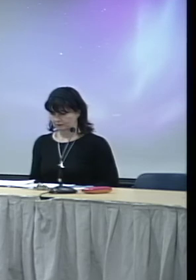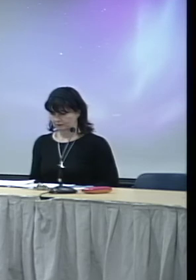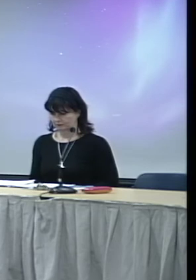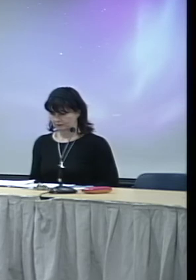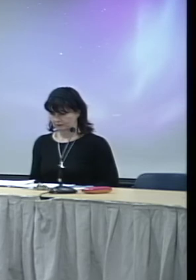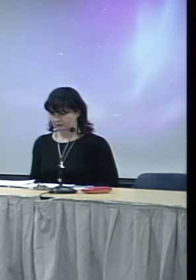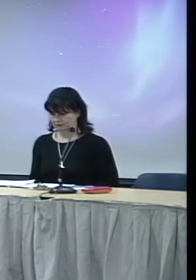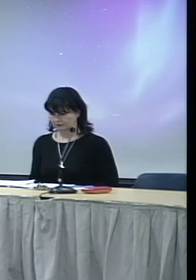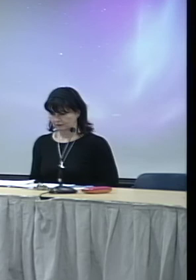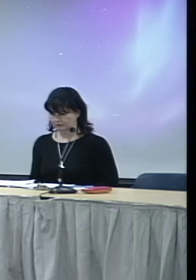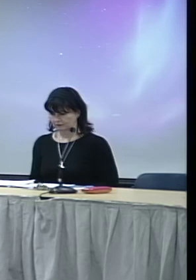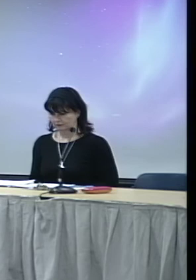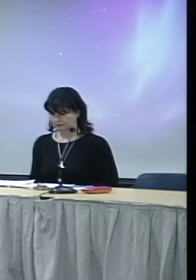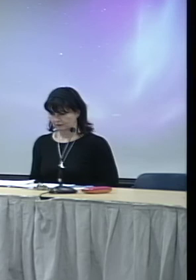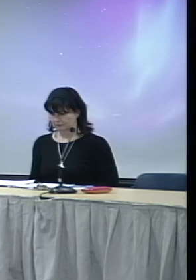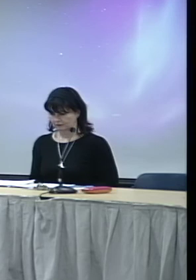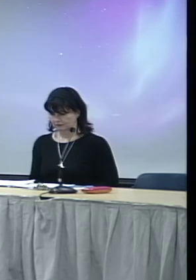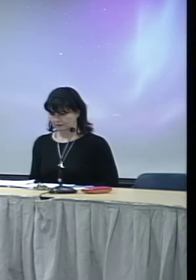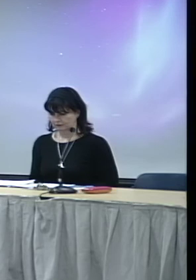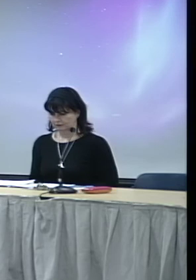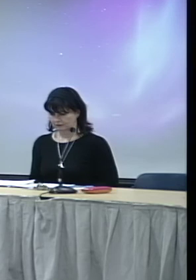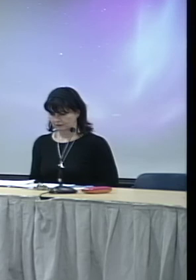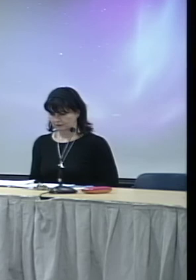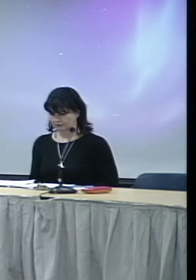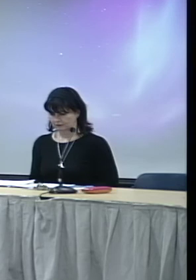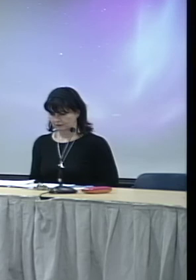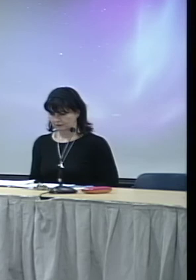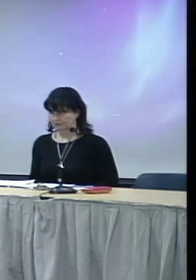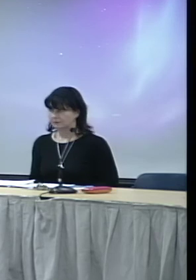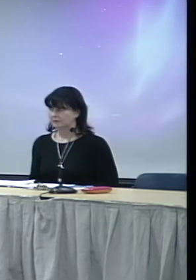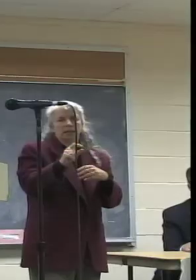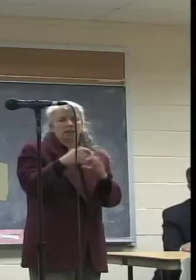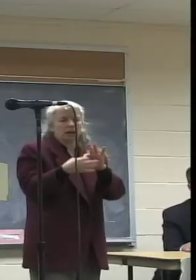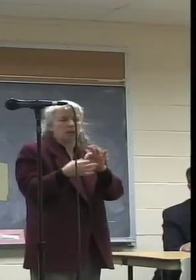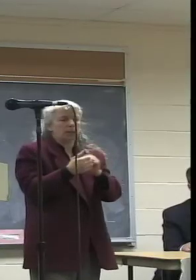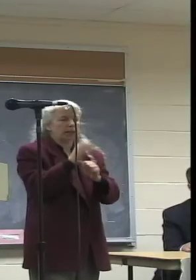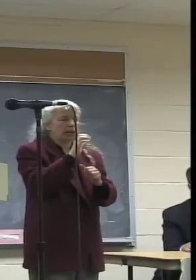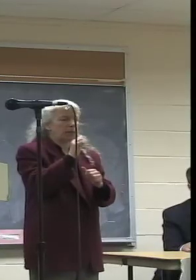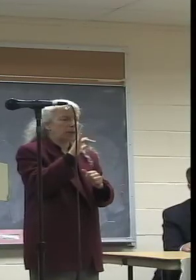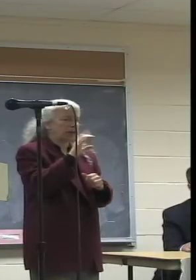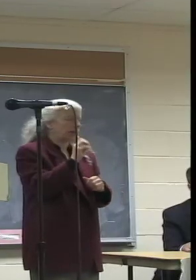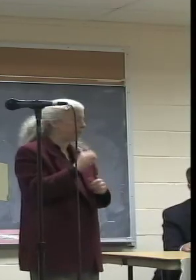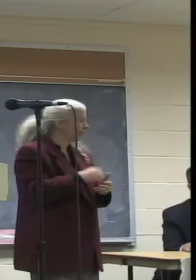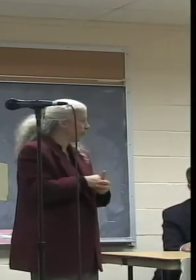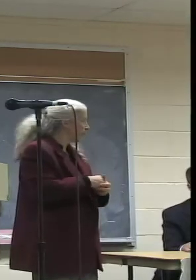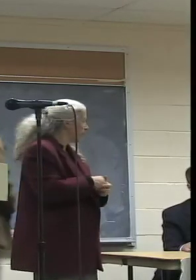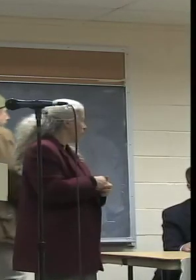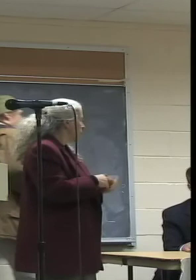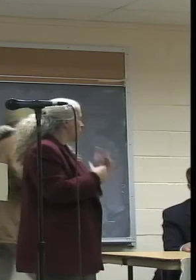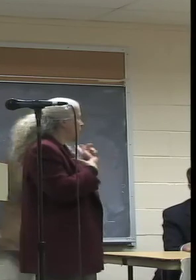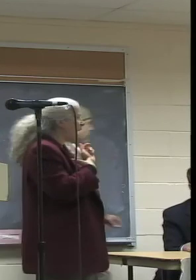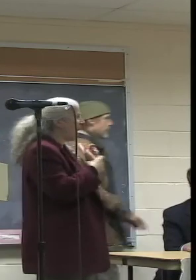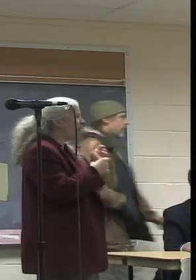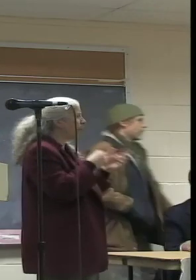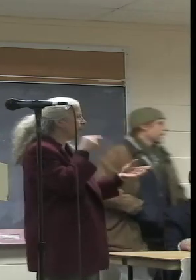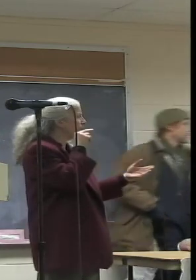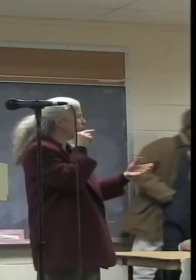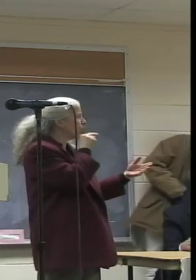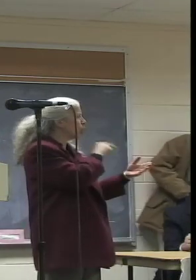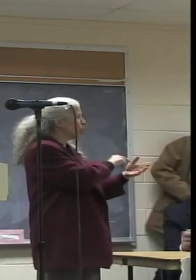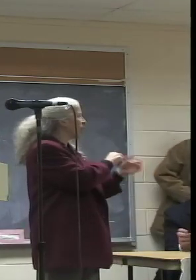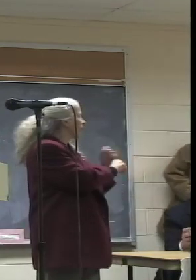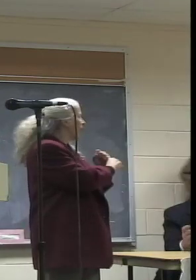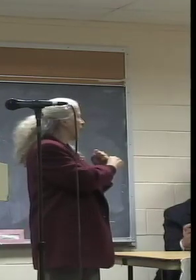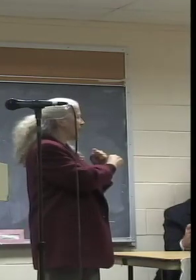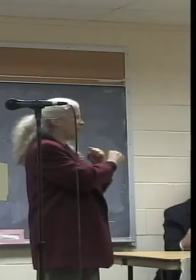information about any and all cable-related needs. Can I just quickly look at the advertisement?